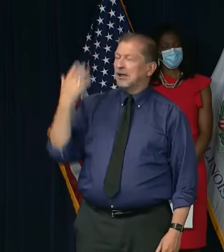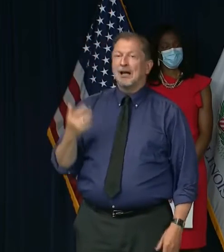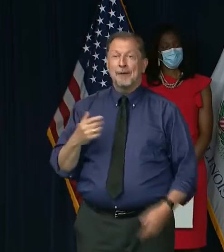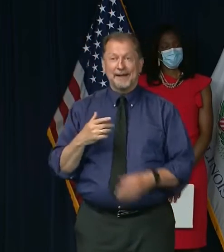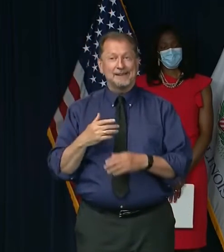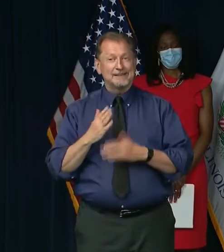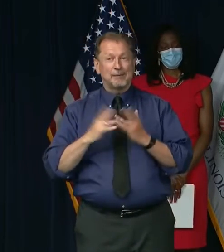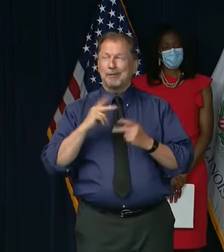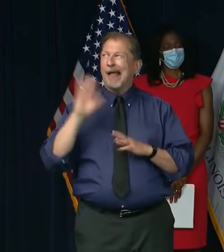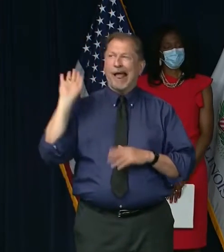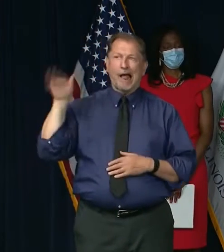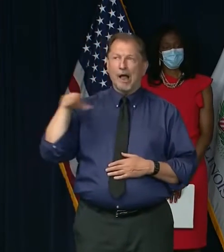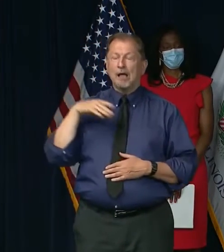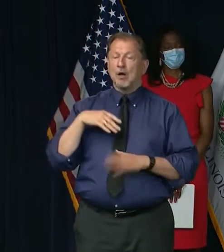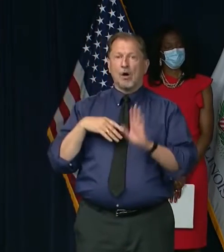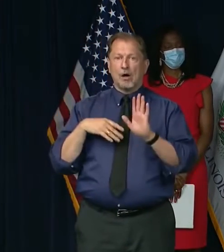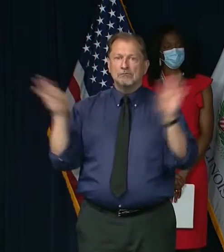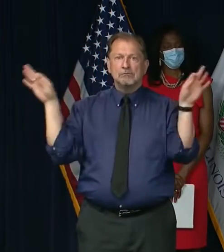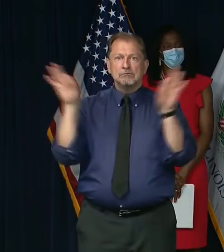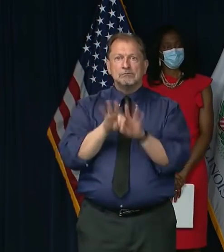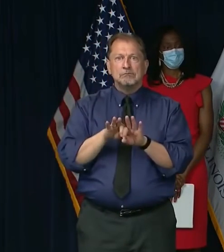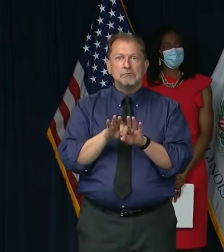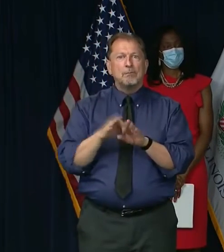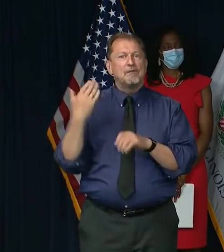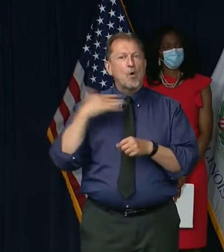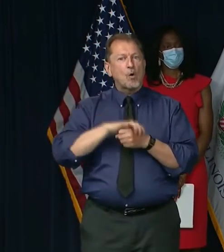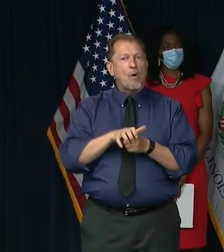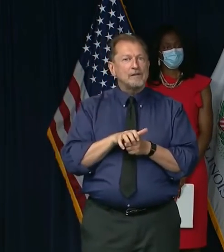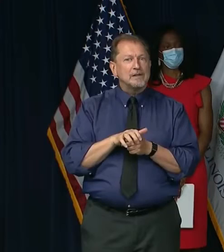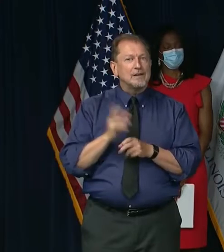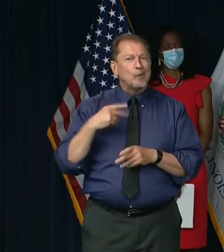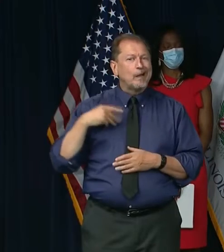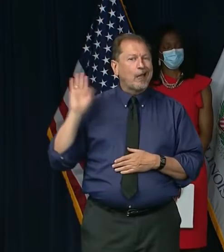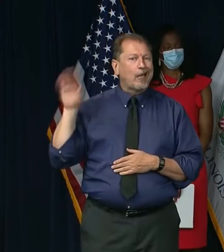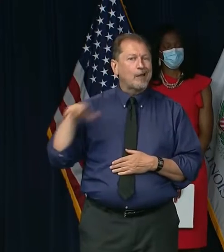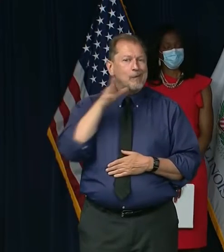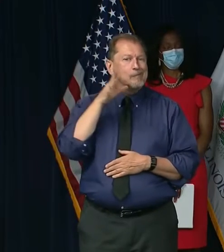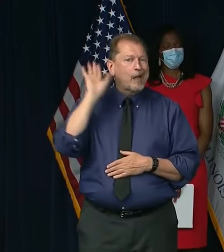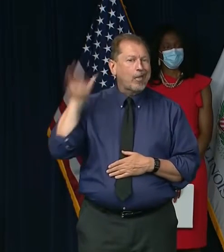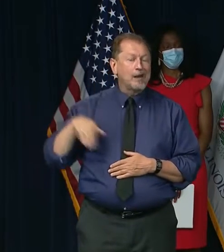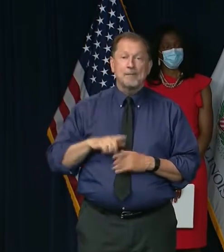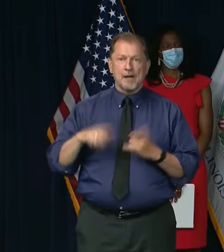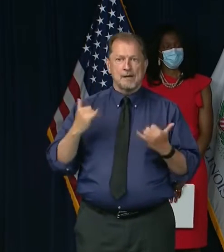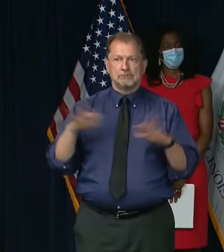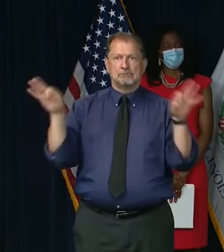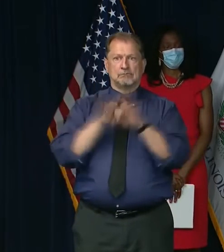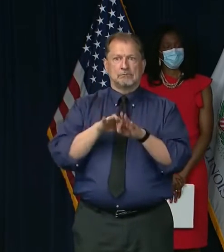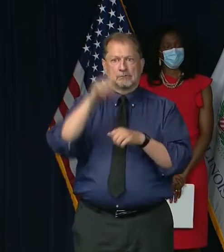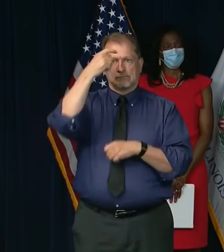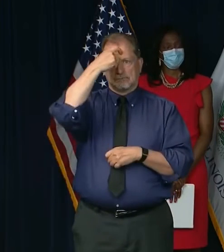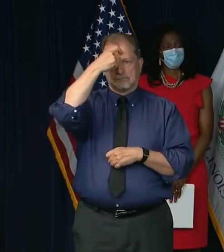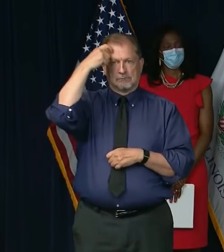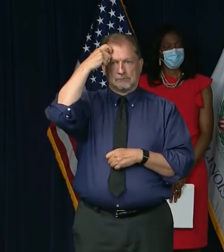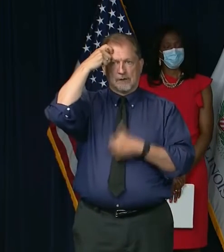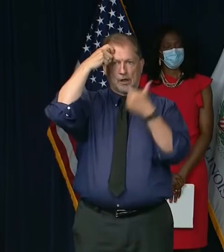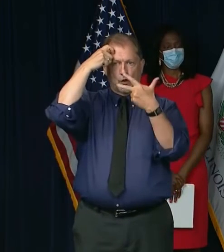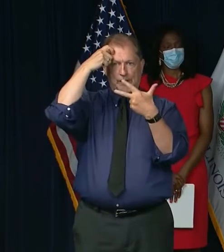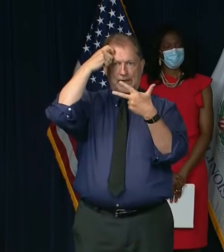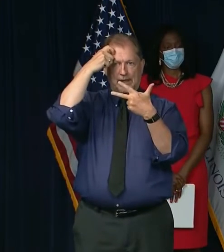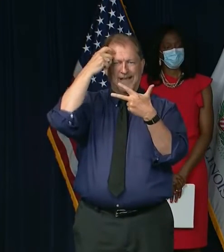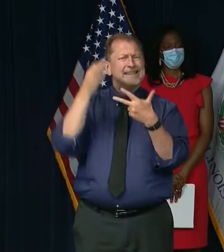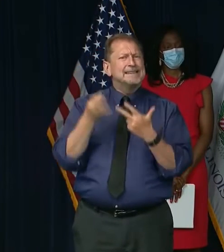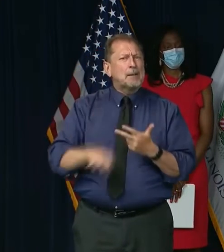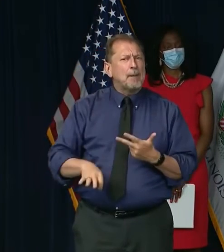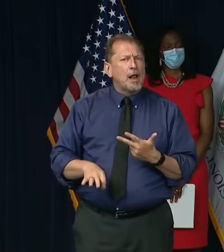time enough before COVID? No, but now these are three things that you can do. They're